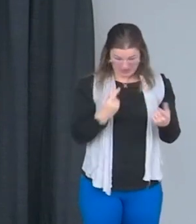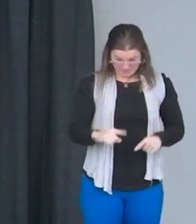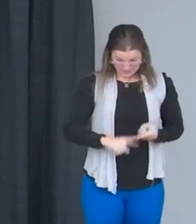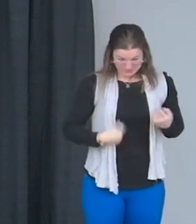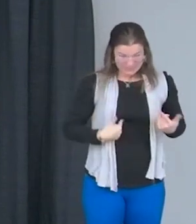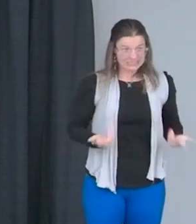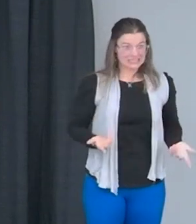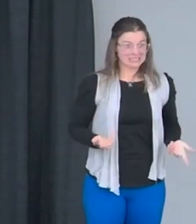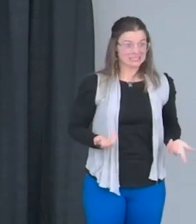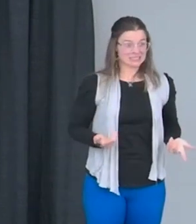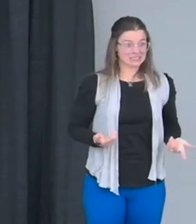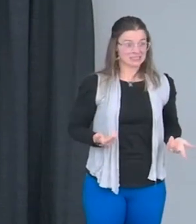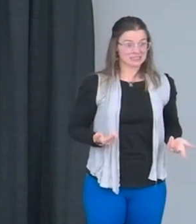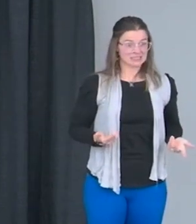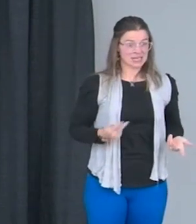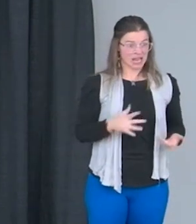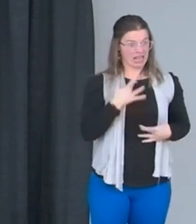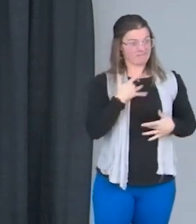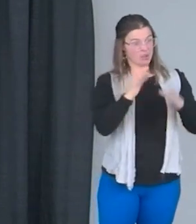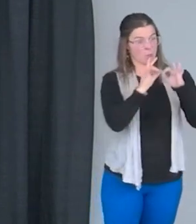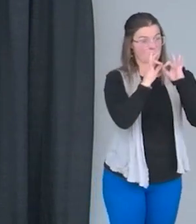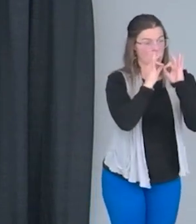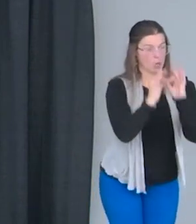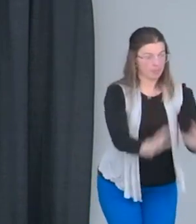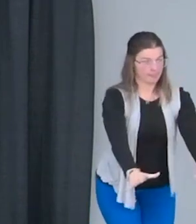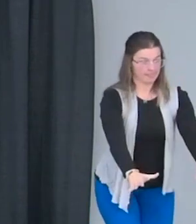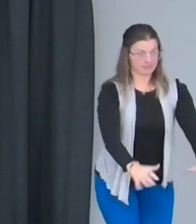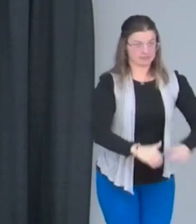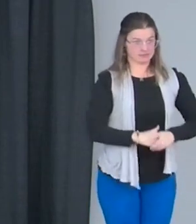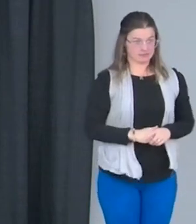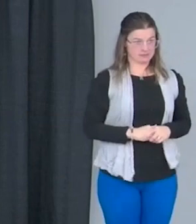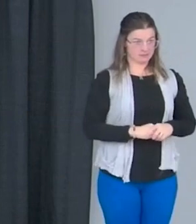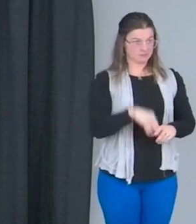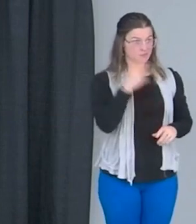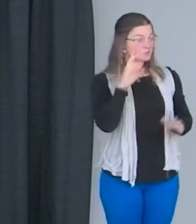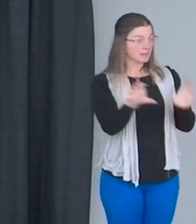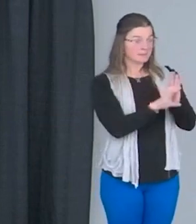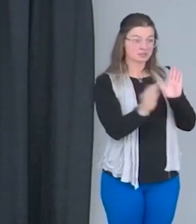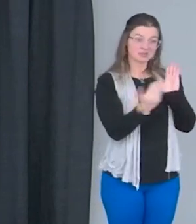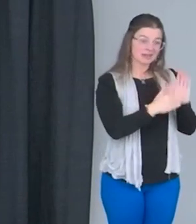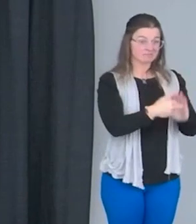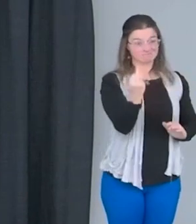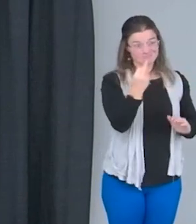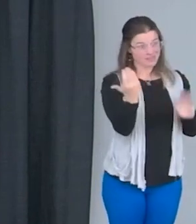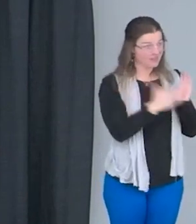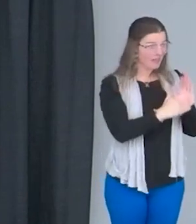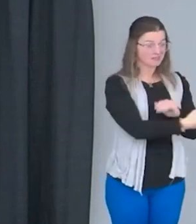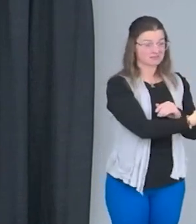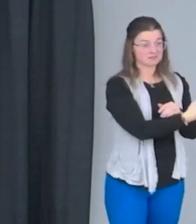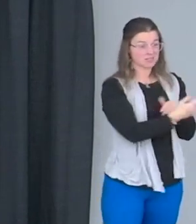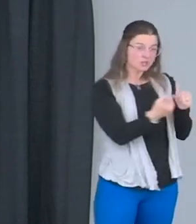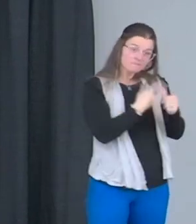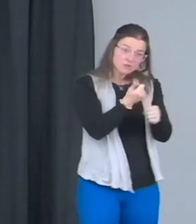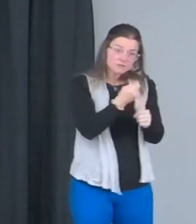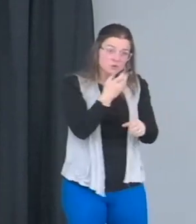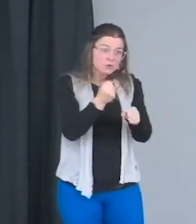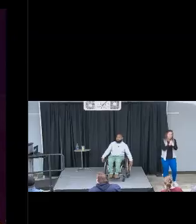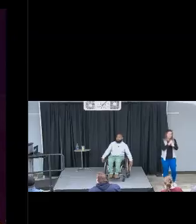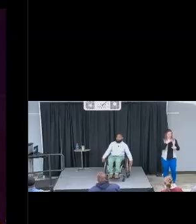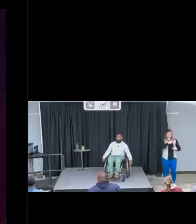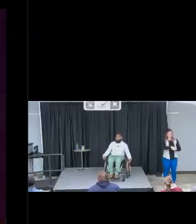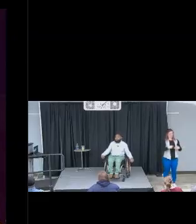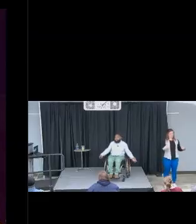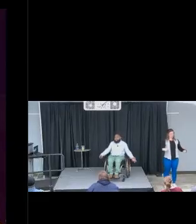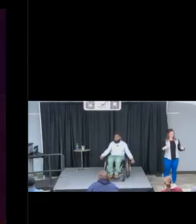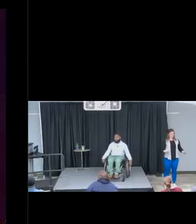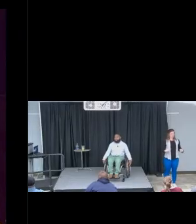So I was worthless. I felt worthless. Again, you see a picture of me flipping the camera off. That's the first couple of years of me being in a wheelchair.